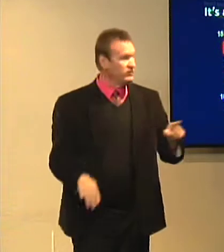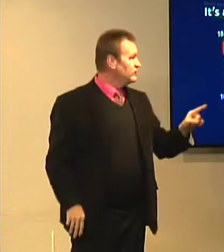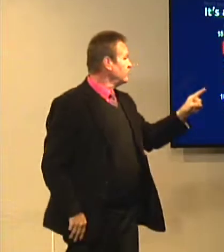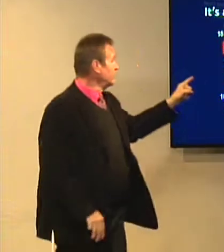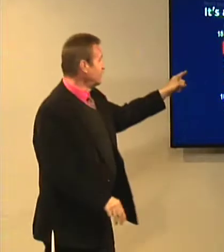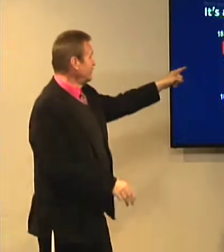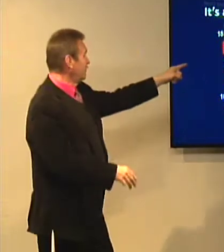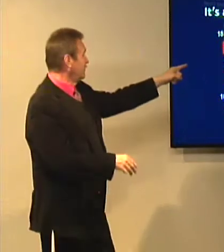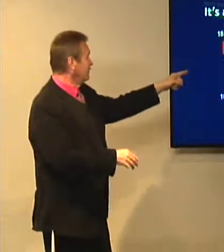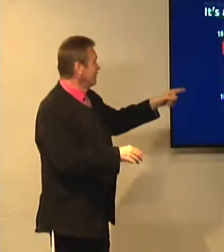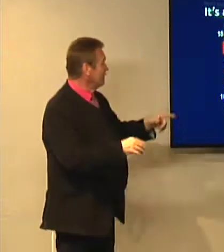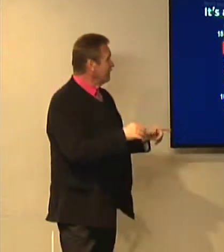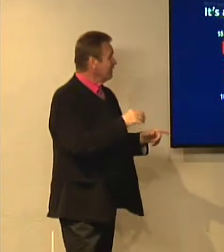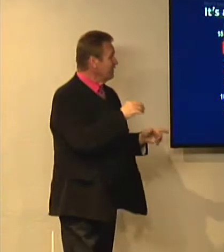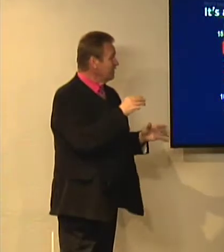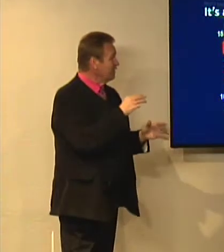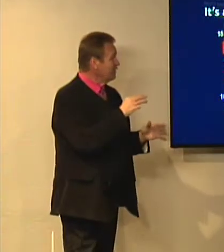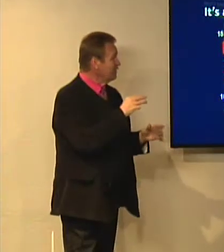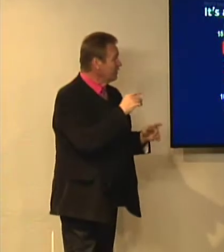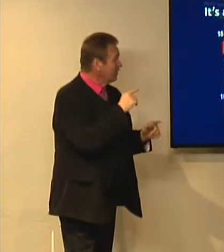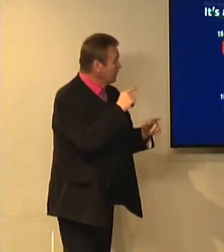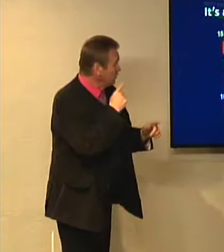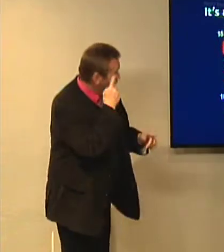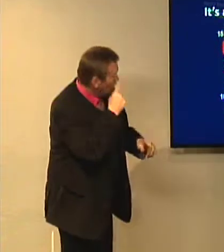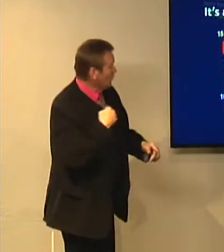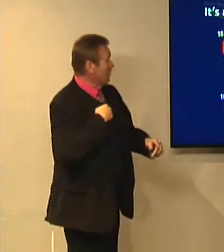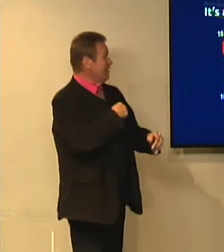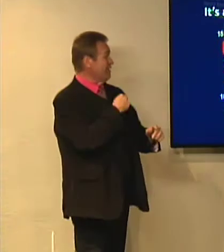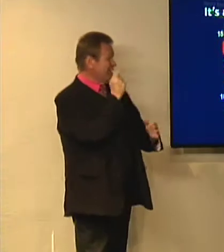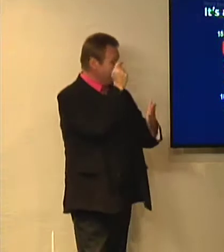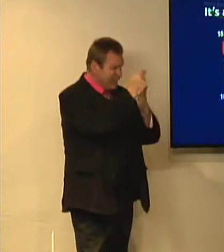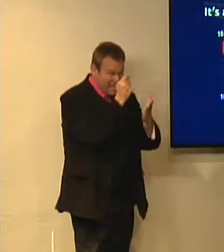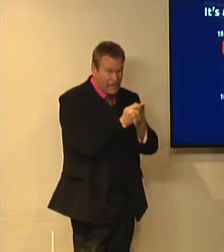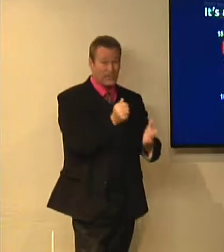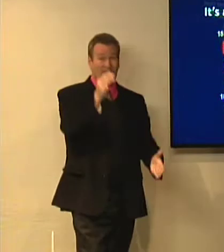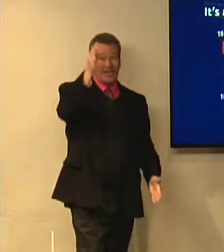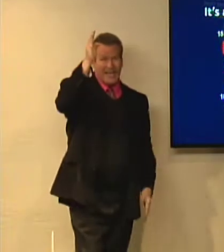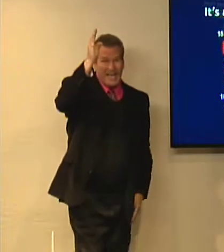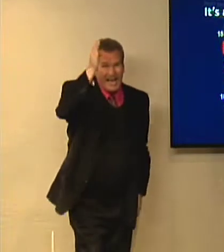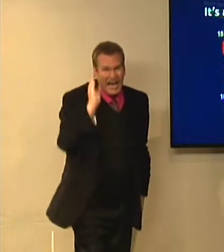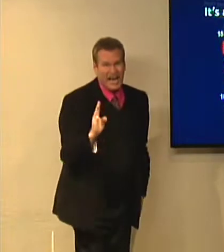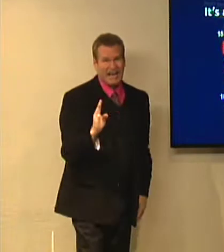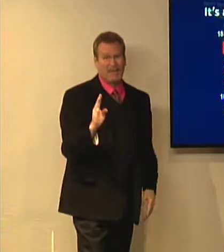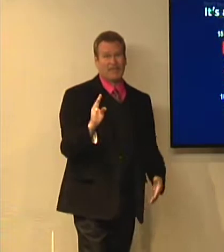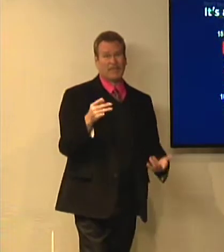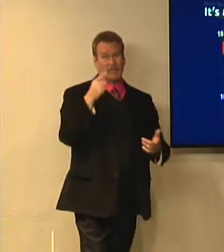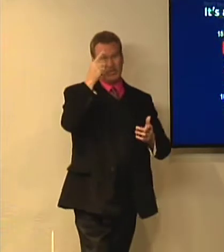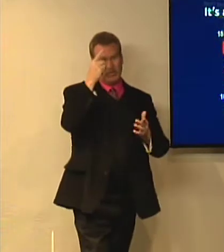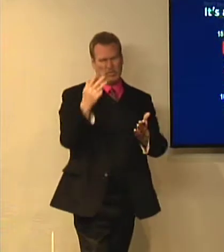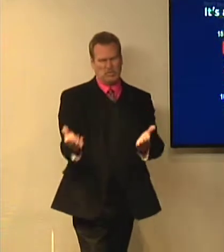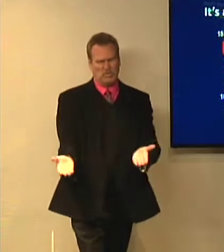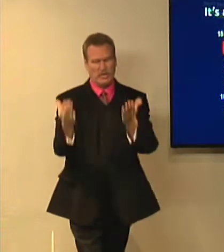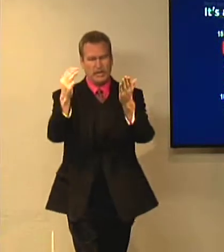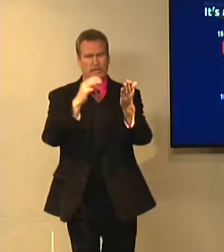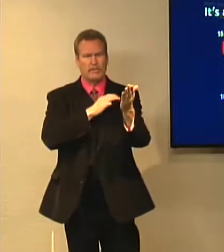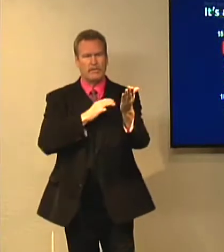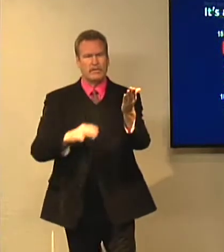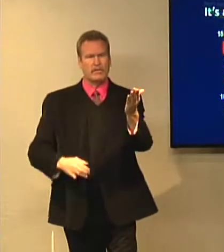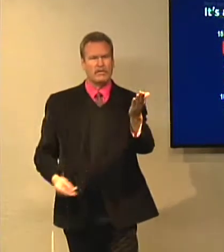he wants us to think about this a little more in depth. He says, if we be false witnesses about God, for